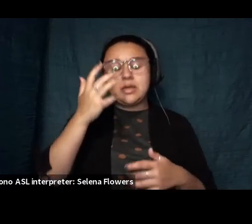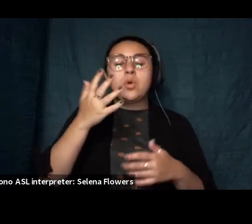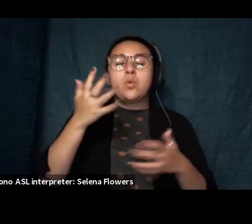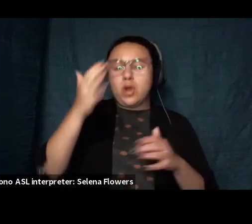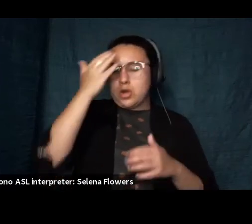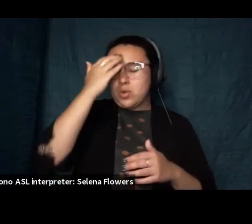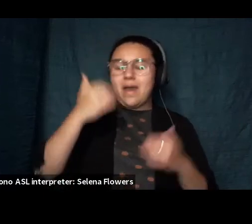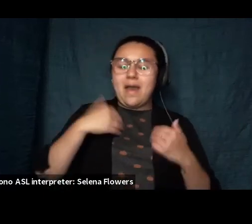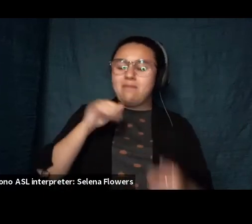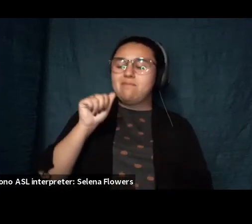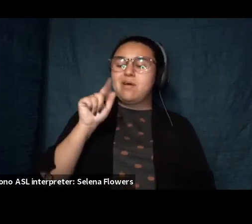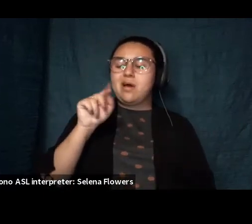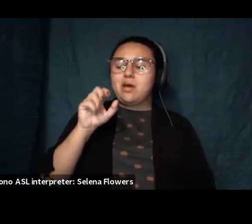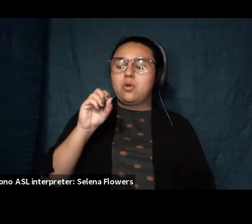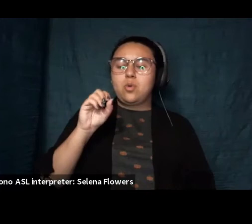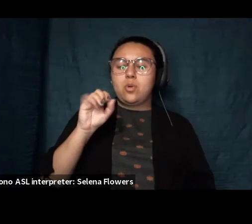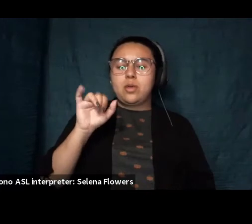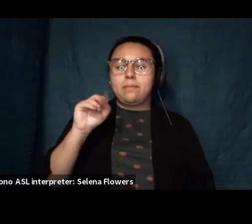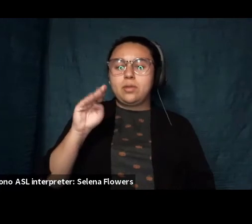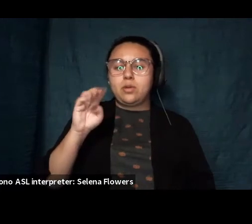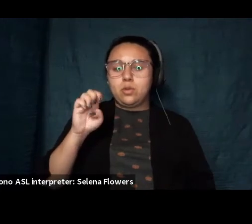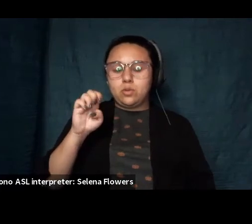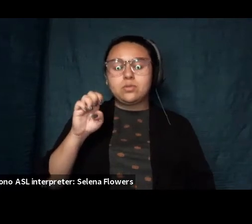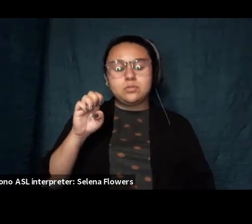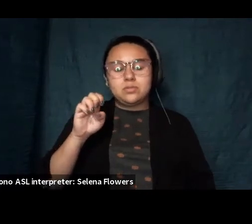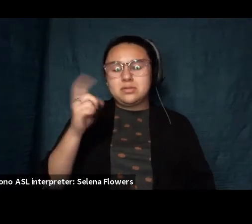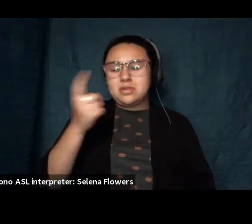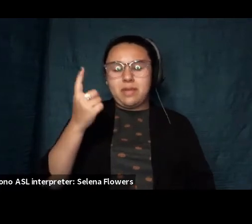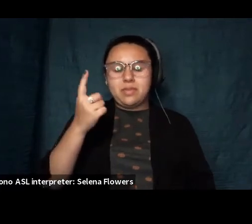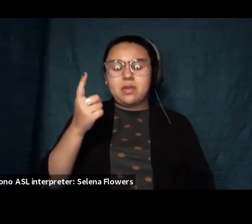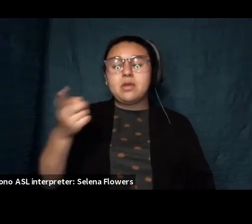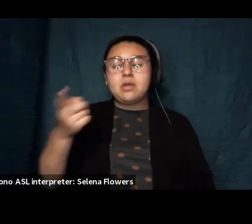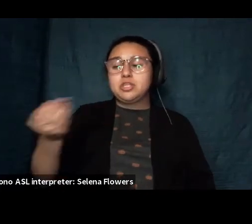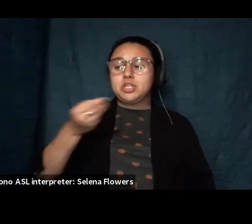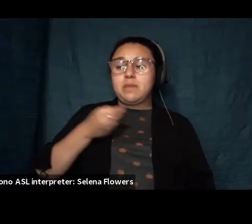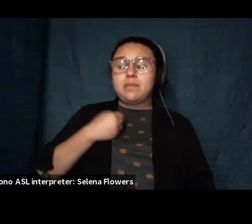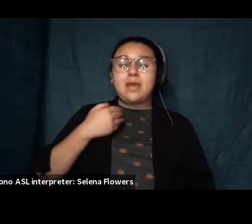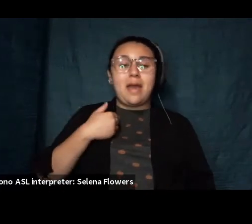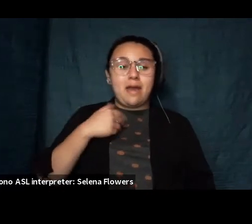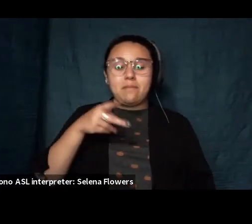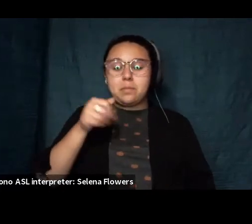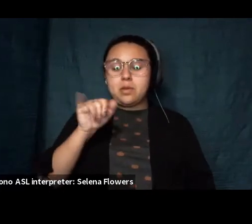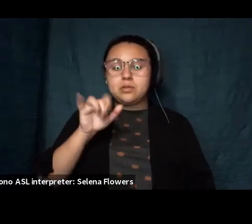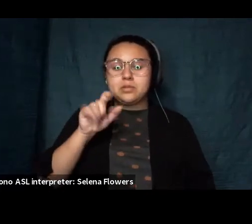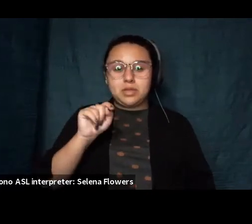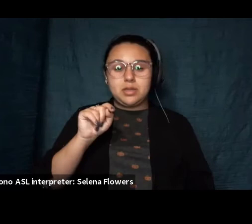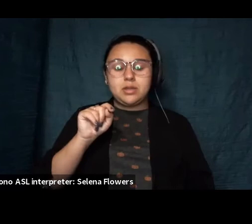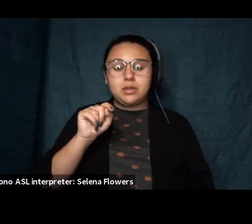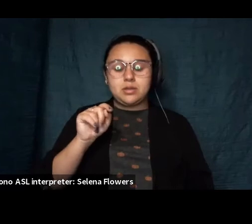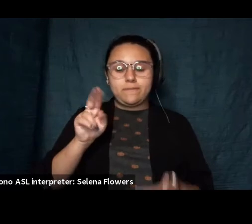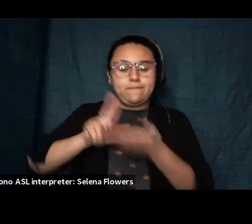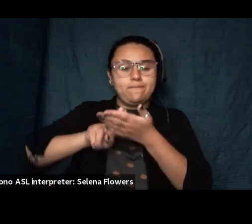when she gave it to me um it had a little post-it flag on one of the pages and i